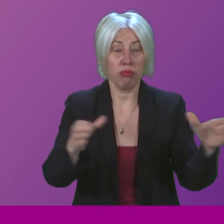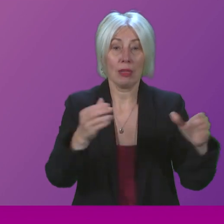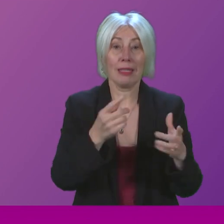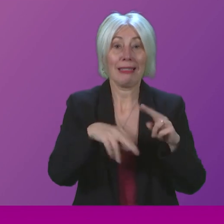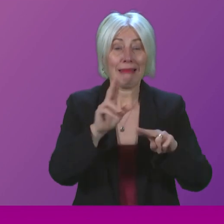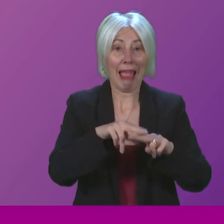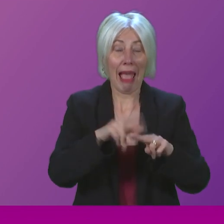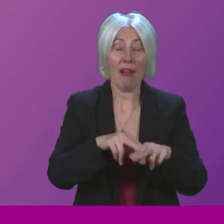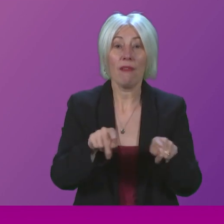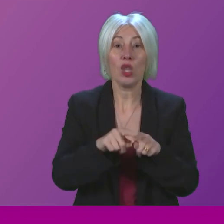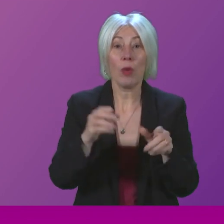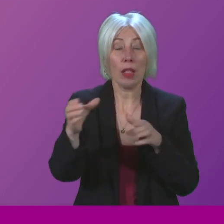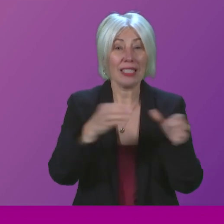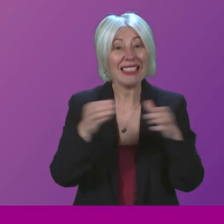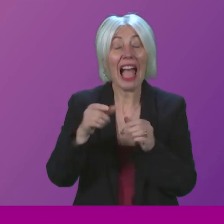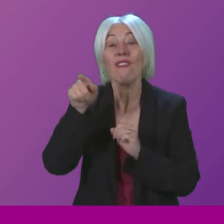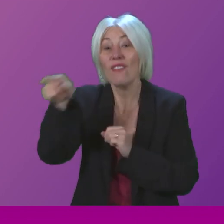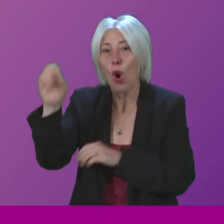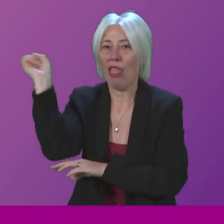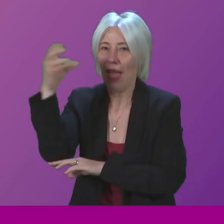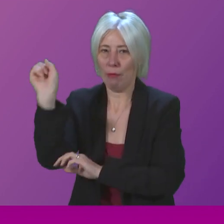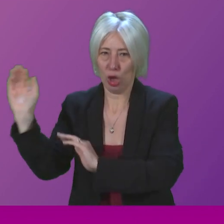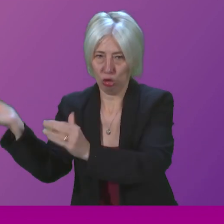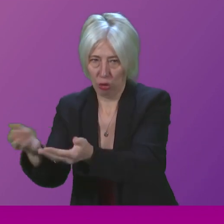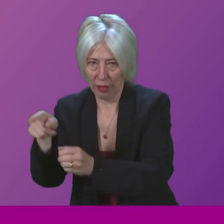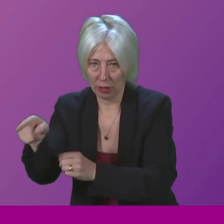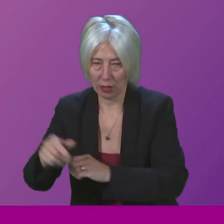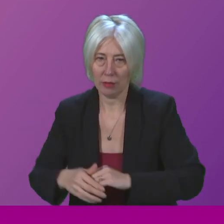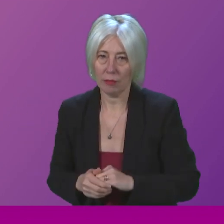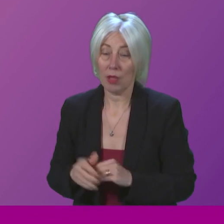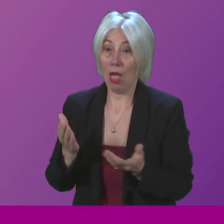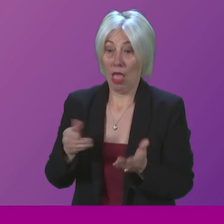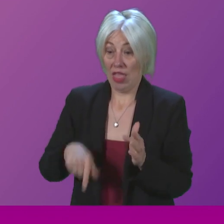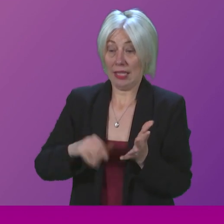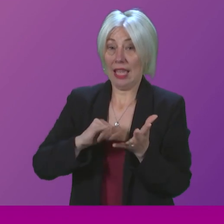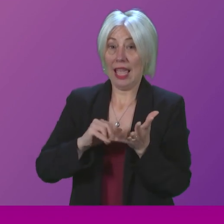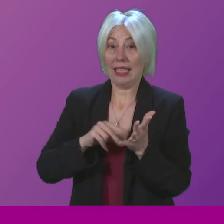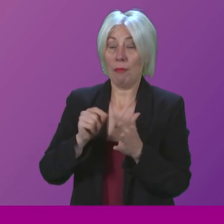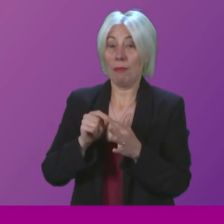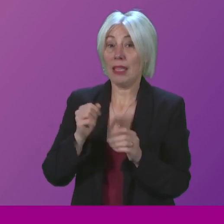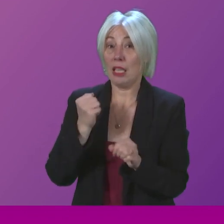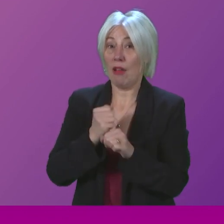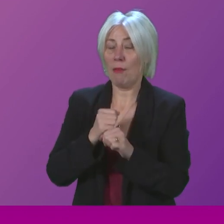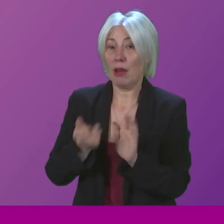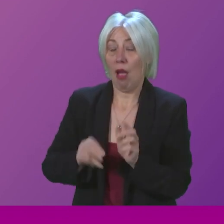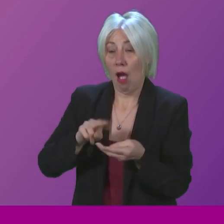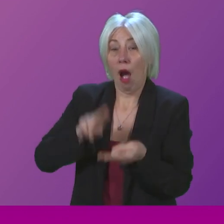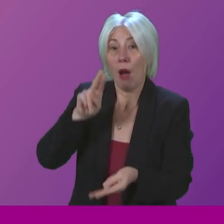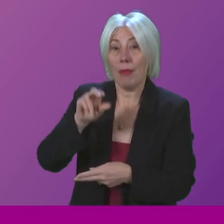particular, at the staffing of the Scottish Ambulance Service, up under this SNP government, by 67